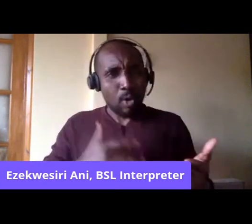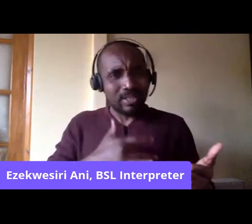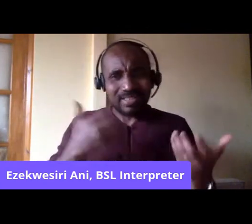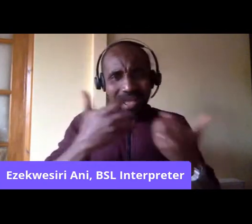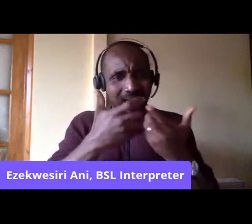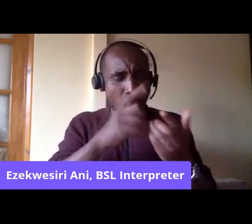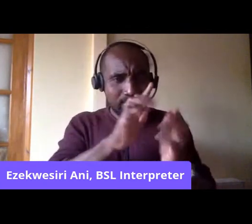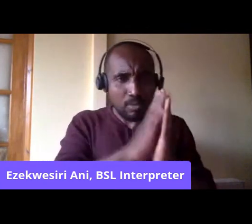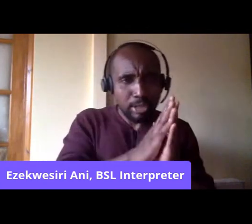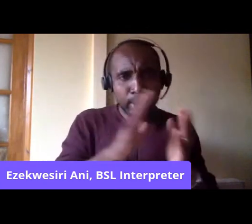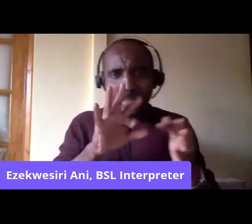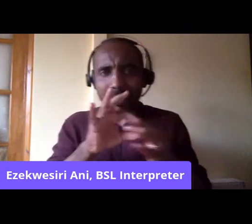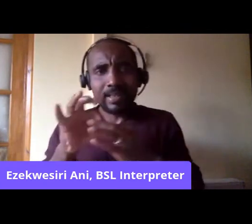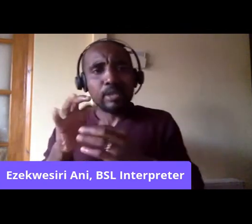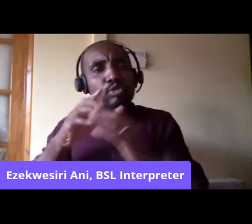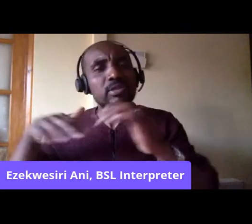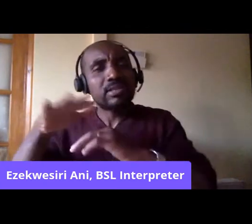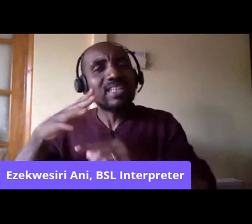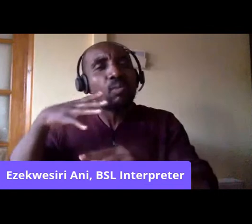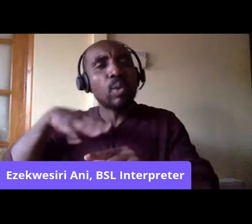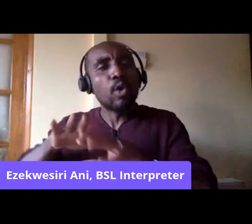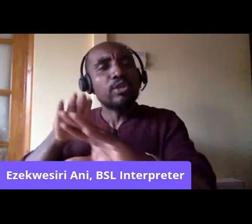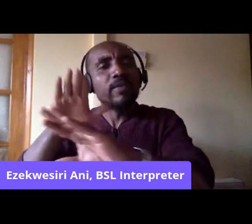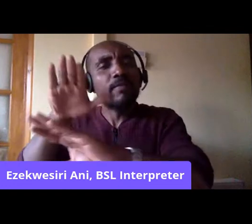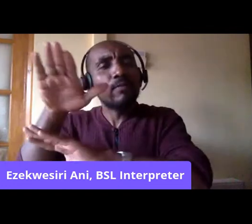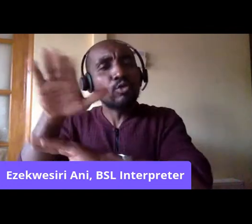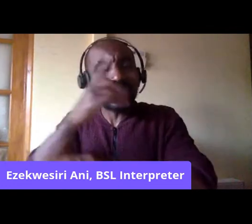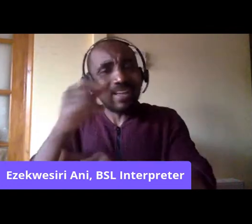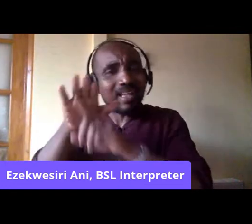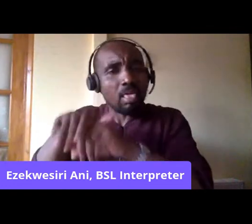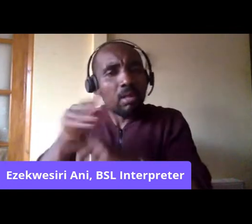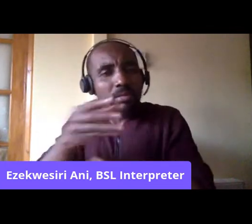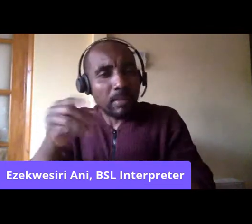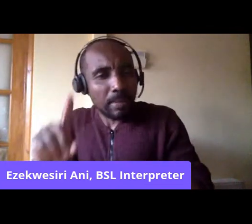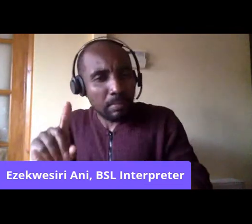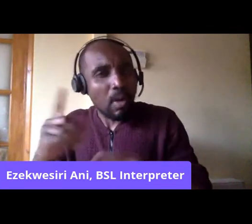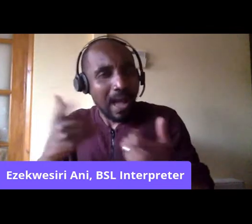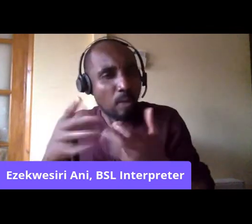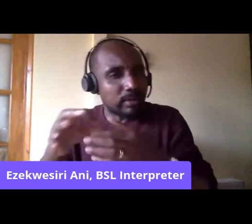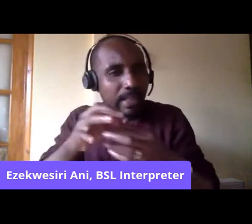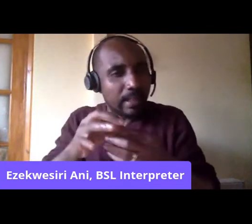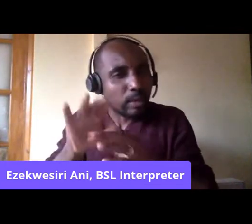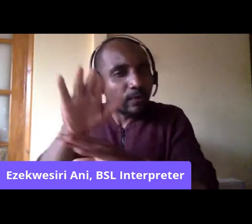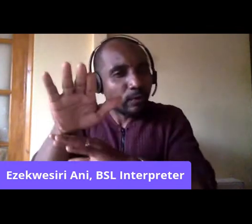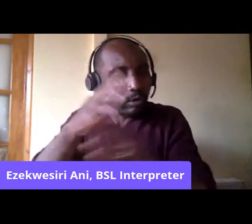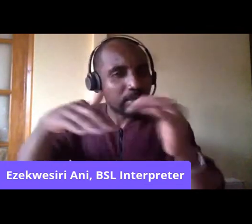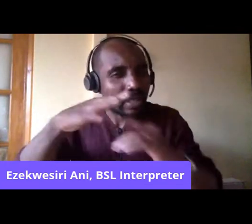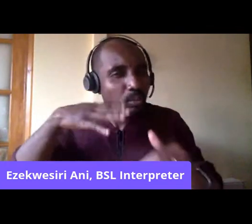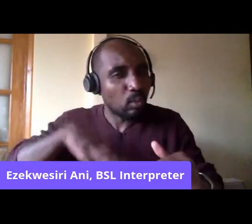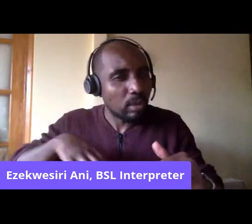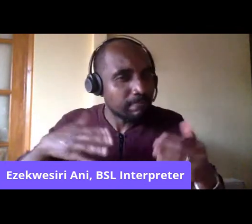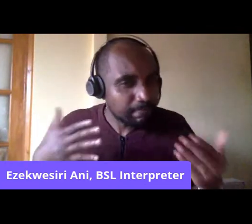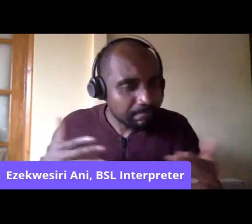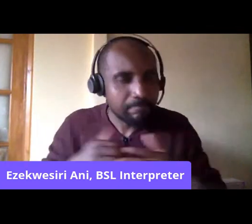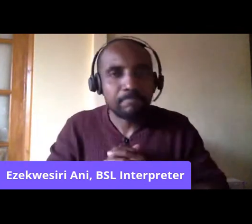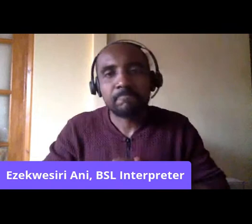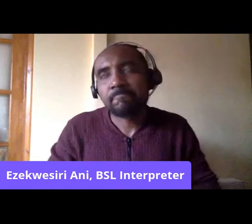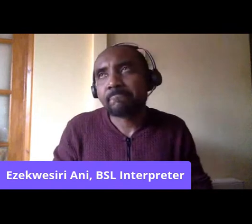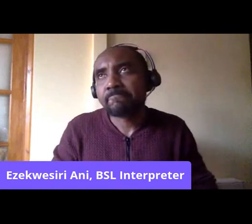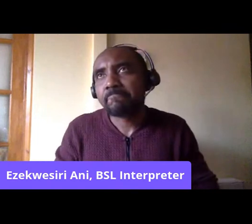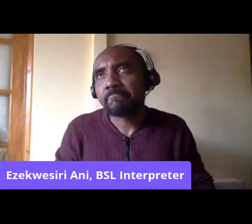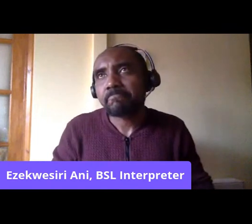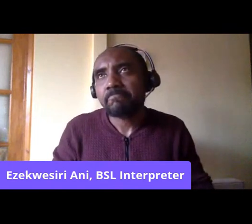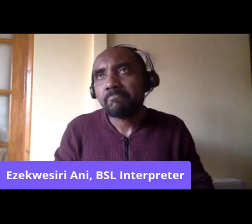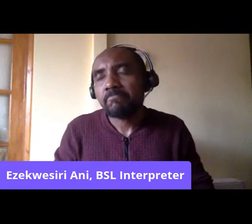in to the kind of society that we want to, to, to live in. And we also need to have a